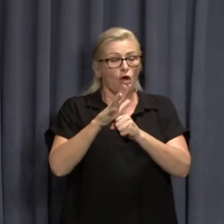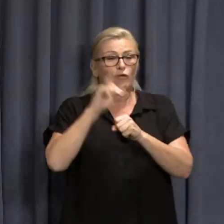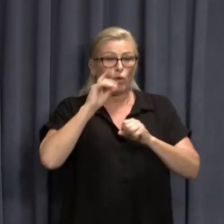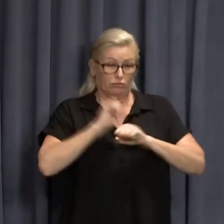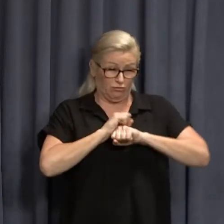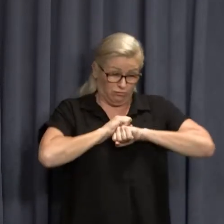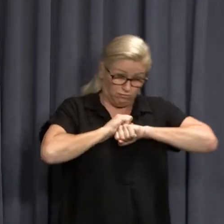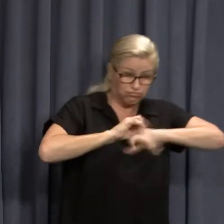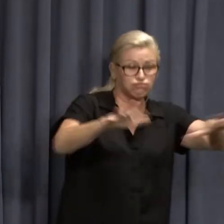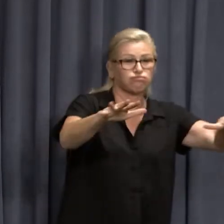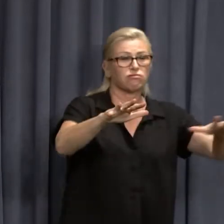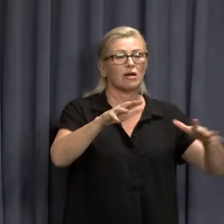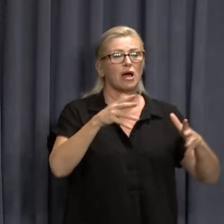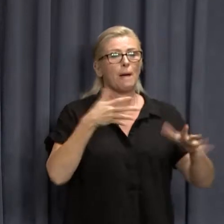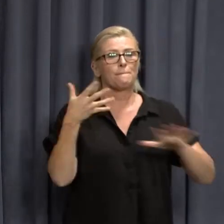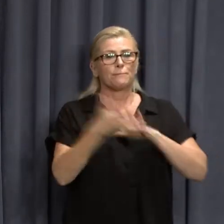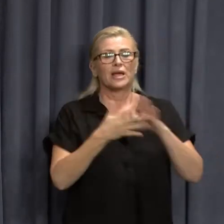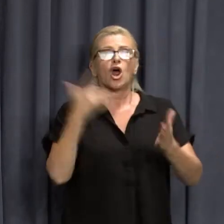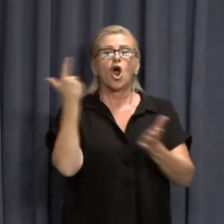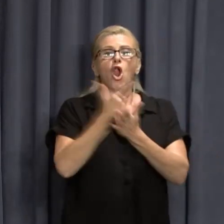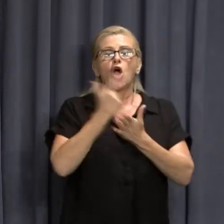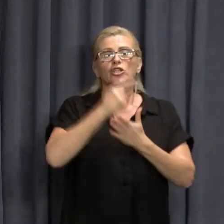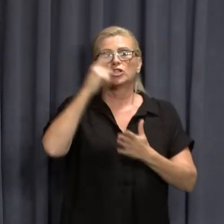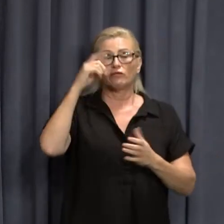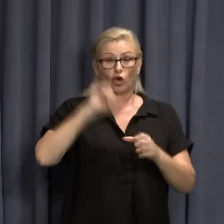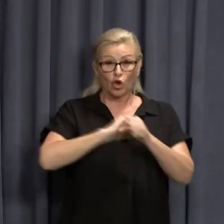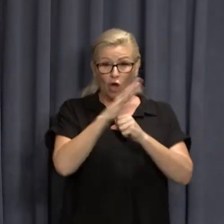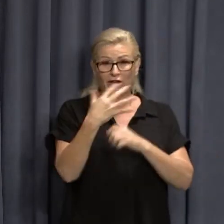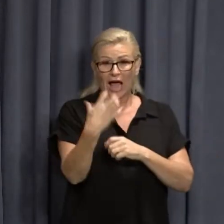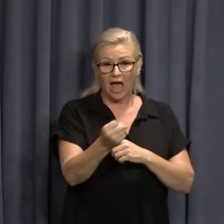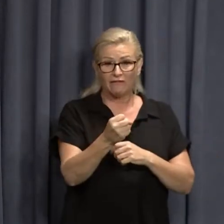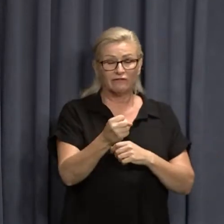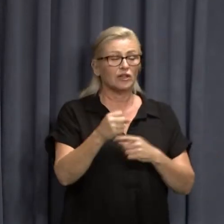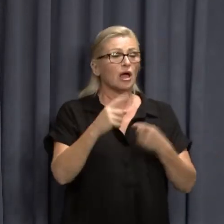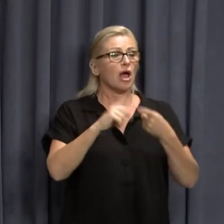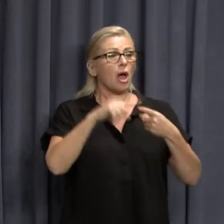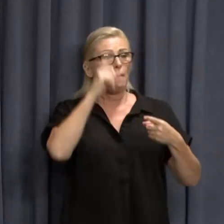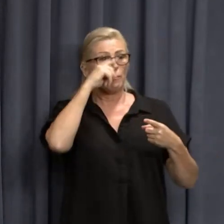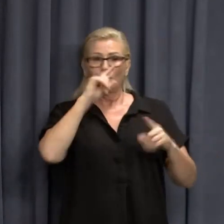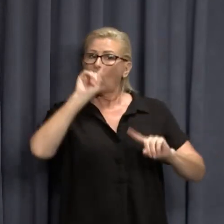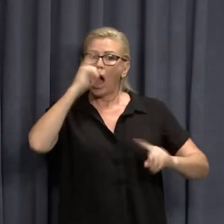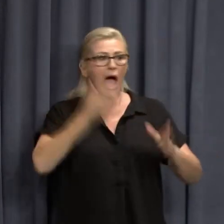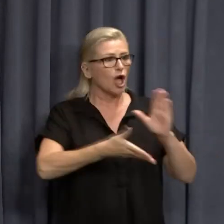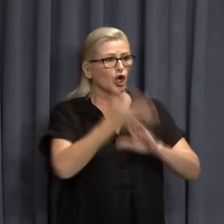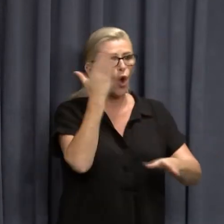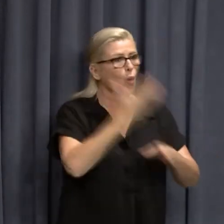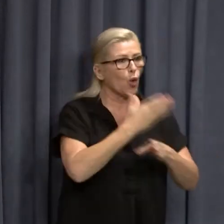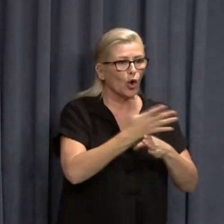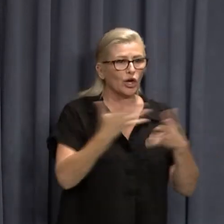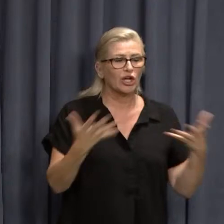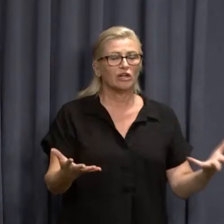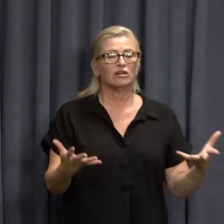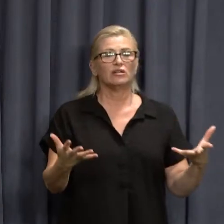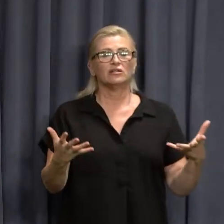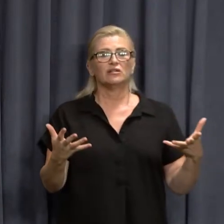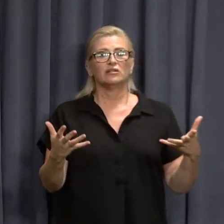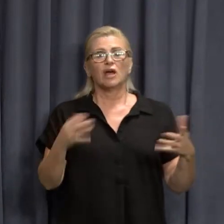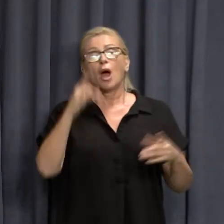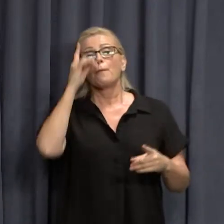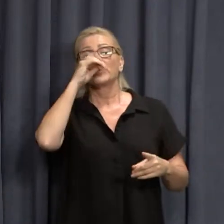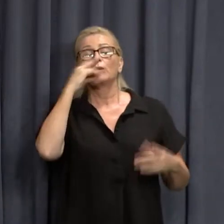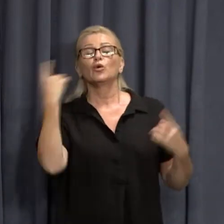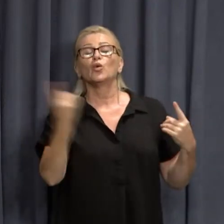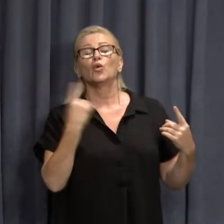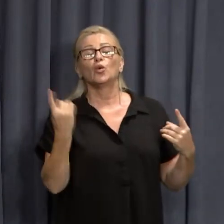afterwards would mean we'd have huge amounts of COVID. There'll be massive numbers of people not going to work. Uh, there'd be lots of people, uh, who,